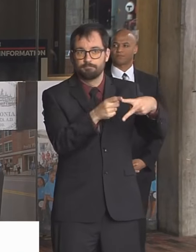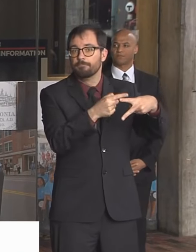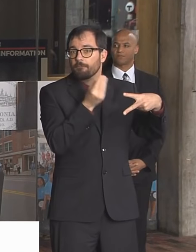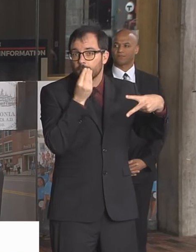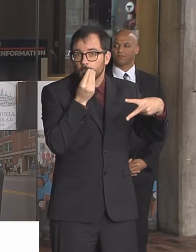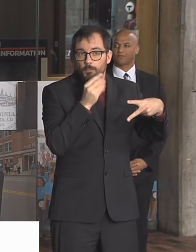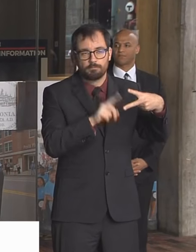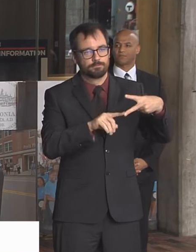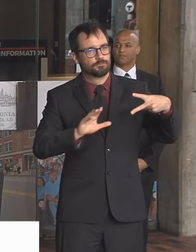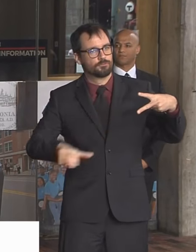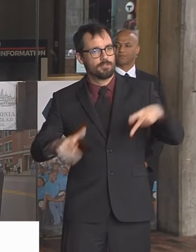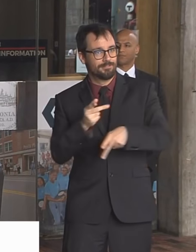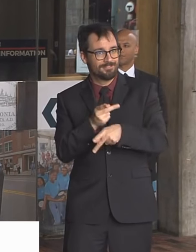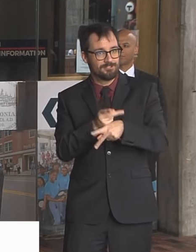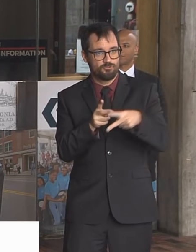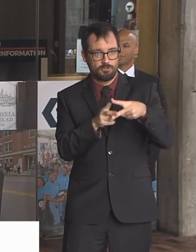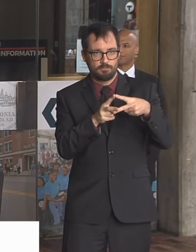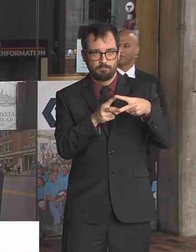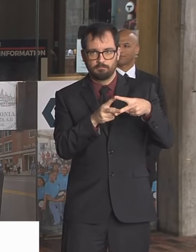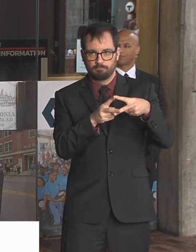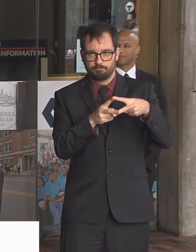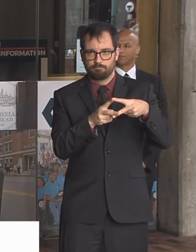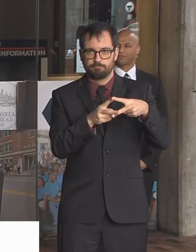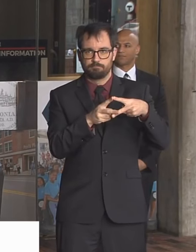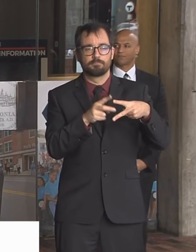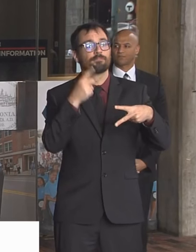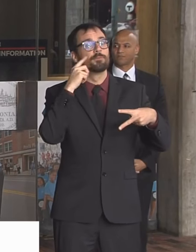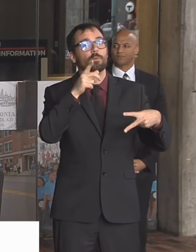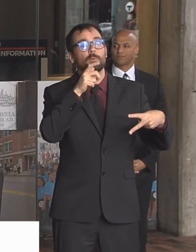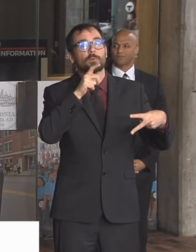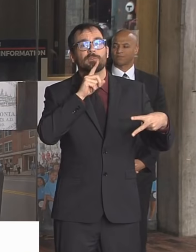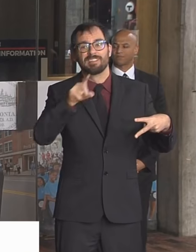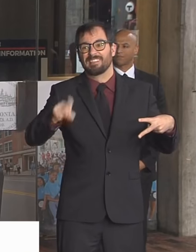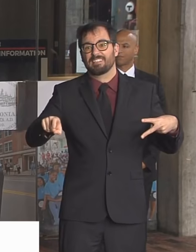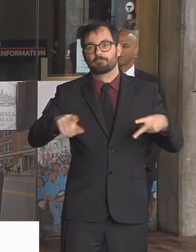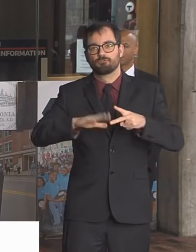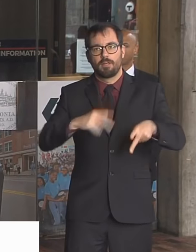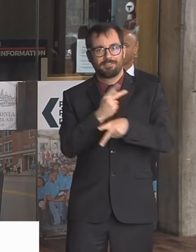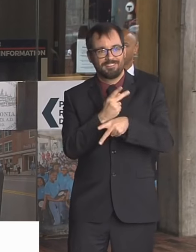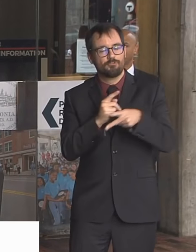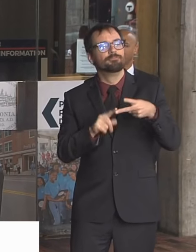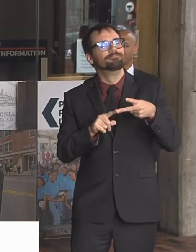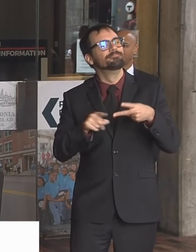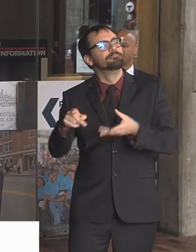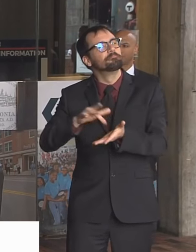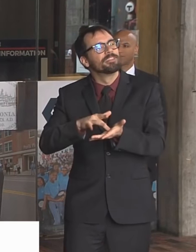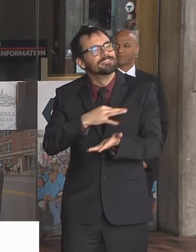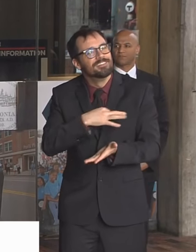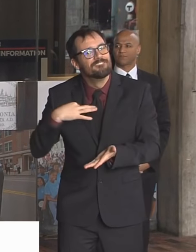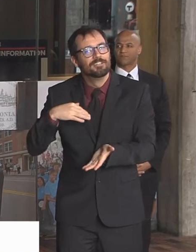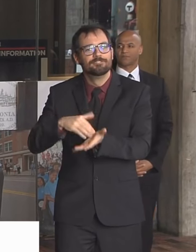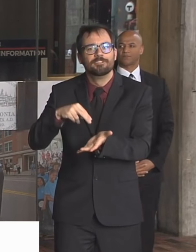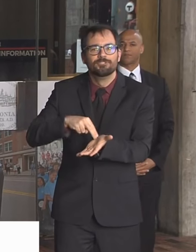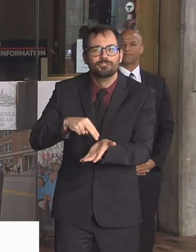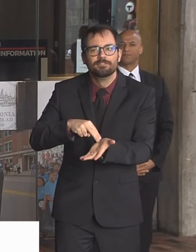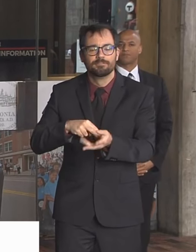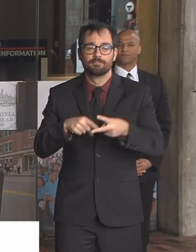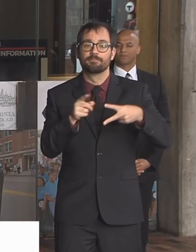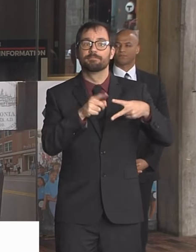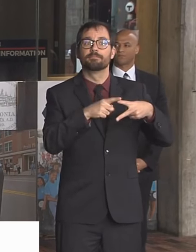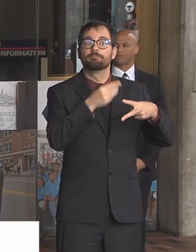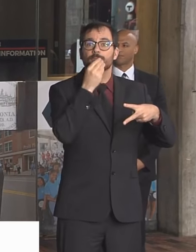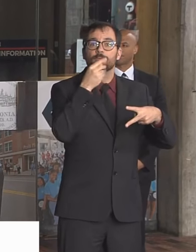This is not an individual fund. This money is going to be used to make sure that we have enough food, that we can get that food out to different neighborhoods and different